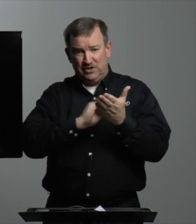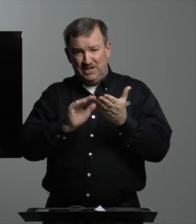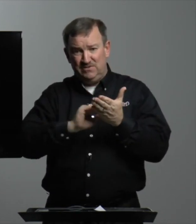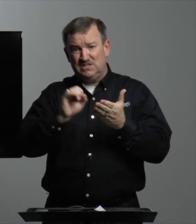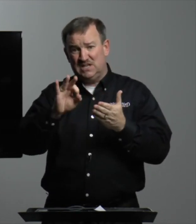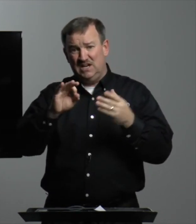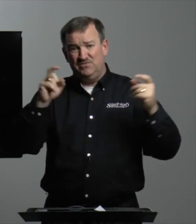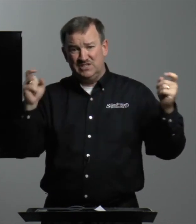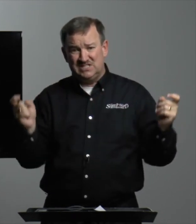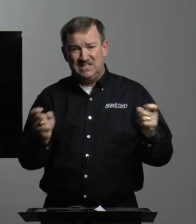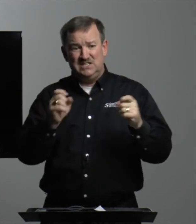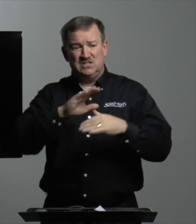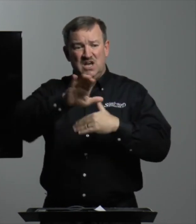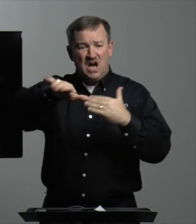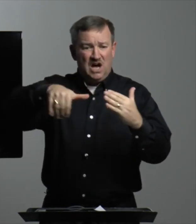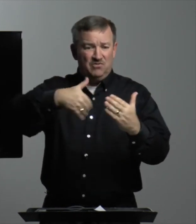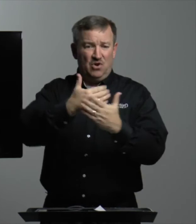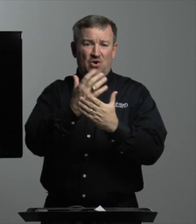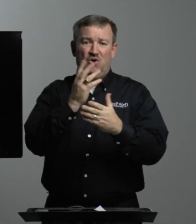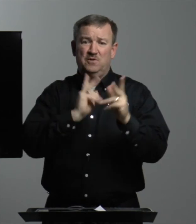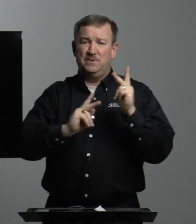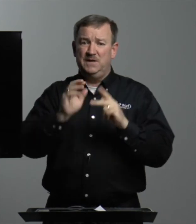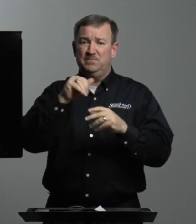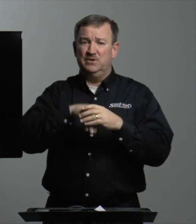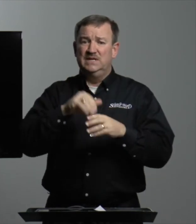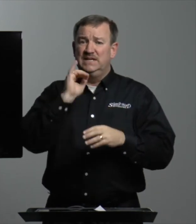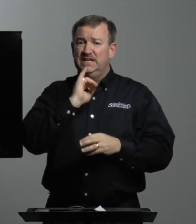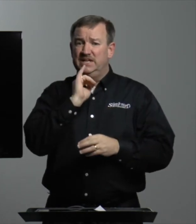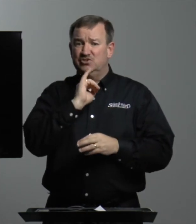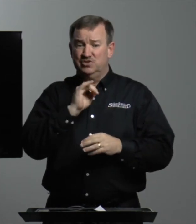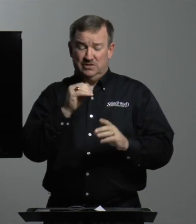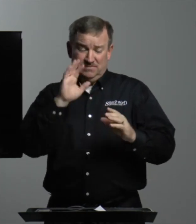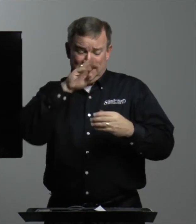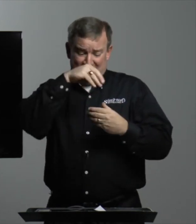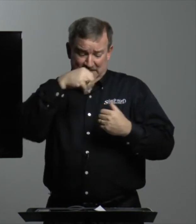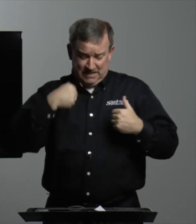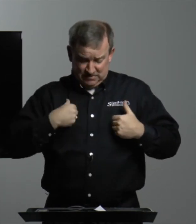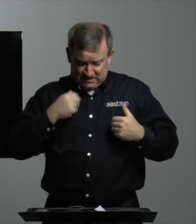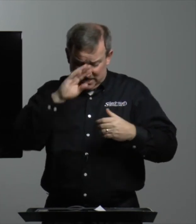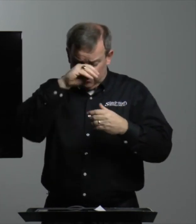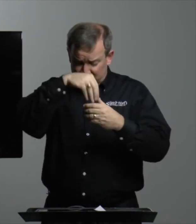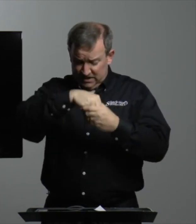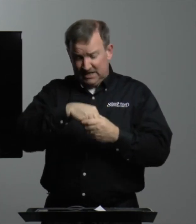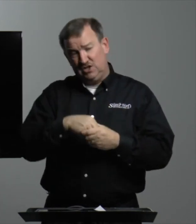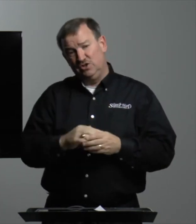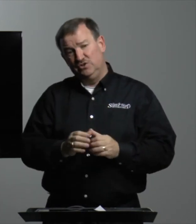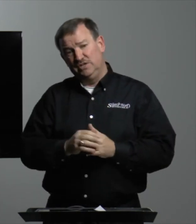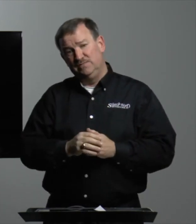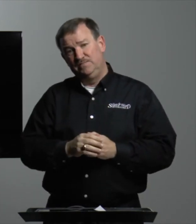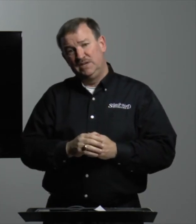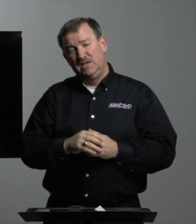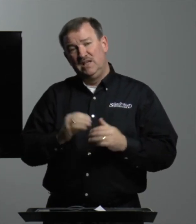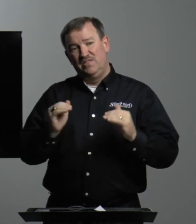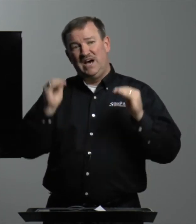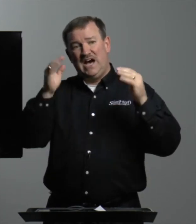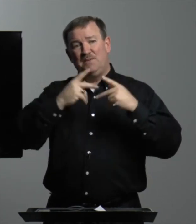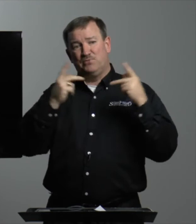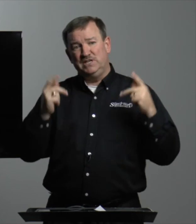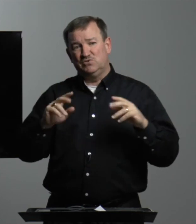forgiveness of the sins of all the people in Israel, himself included. The high priest